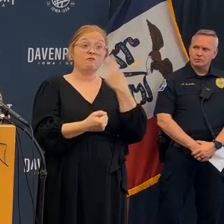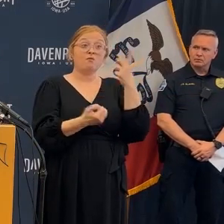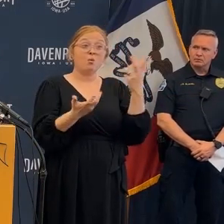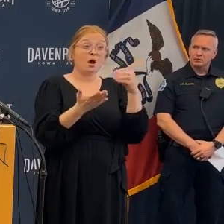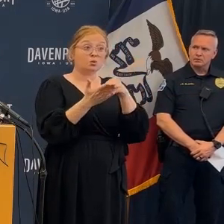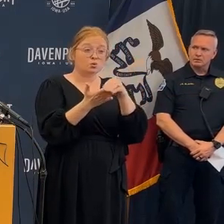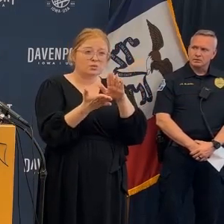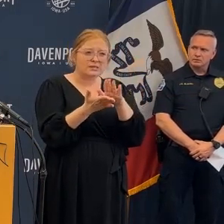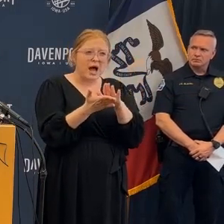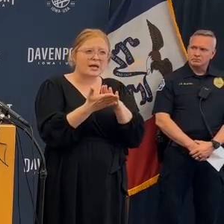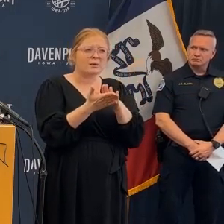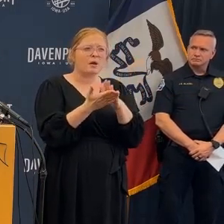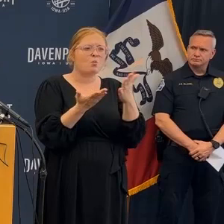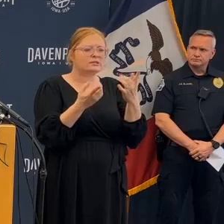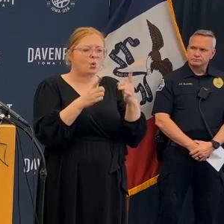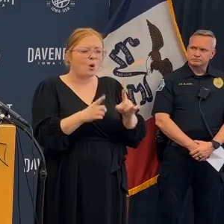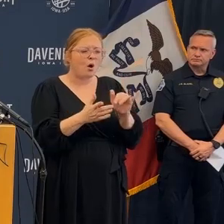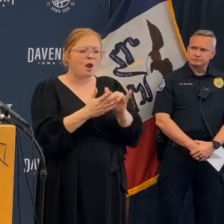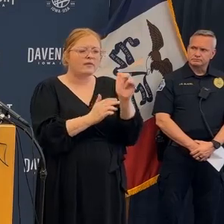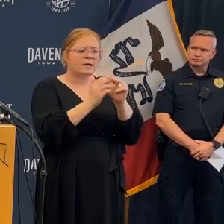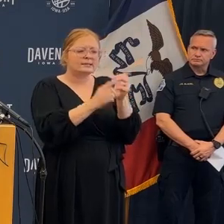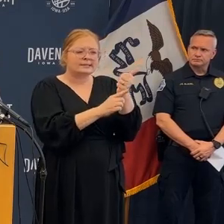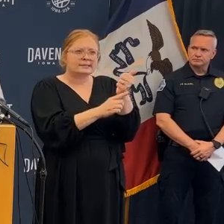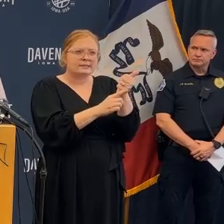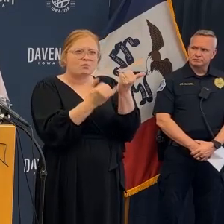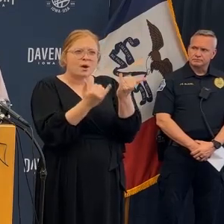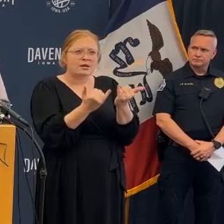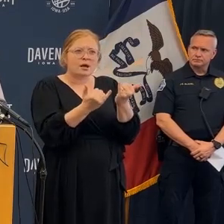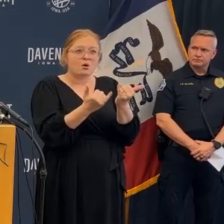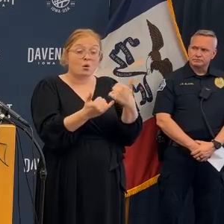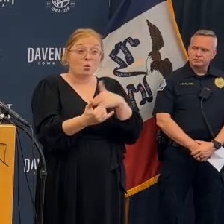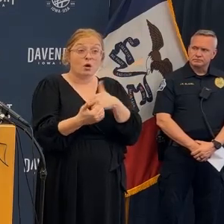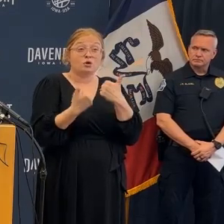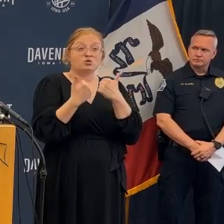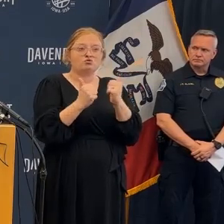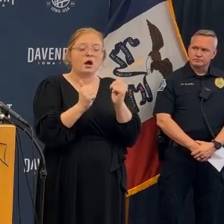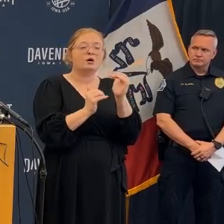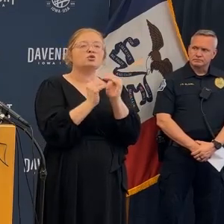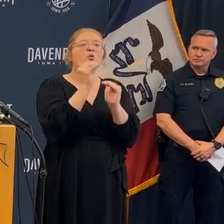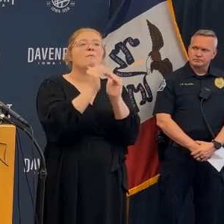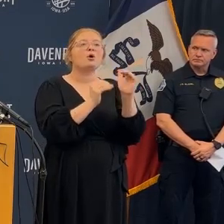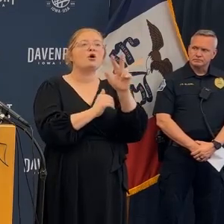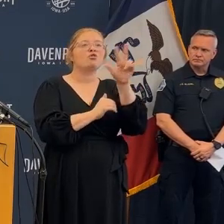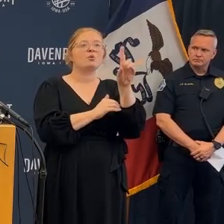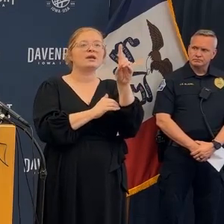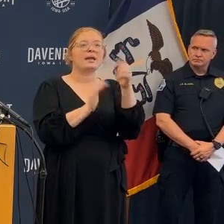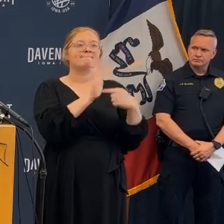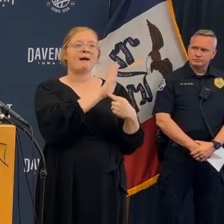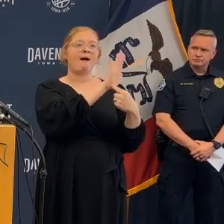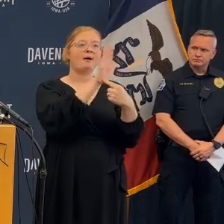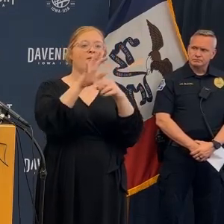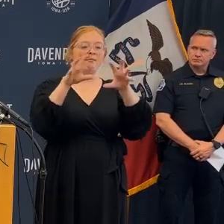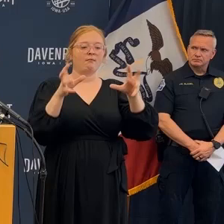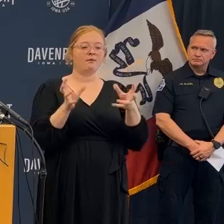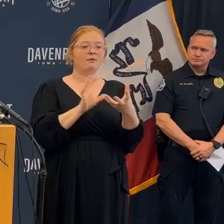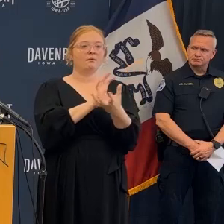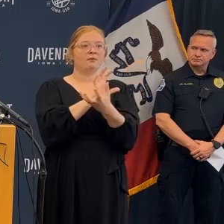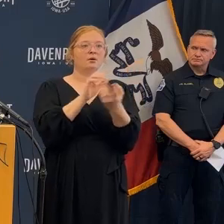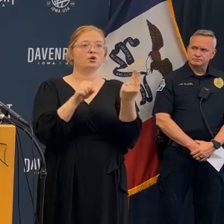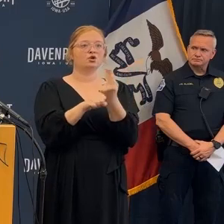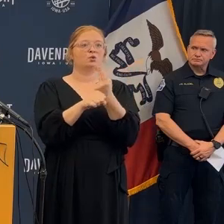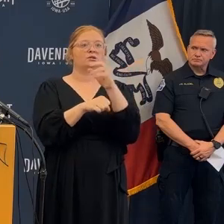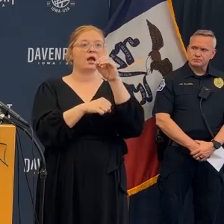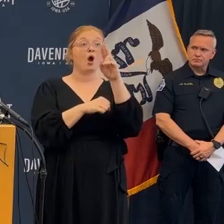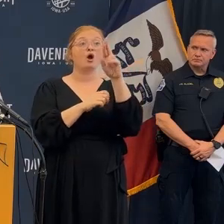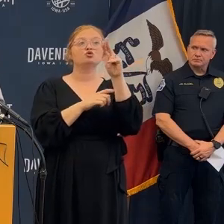and bringing in a crew and I'm depending upon the good folks back that are supporting me to document the condition of